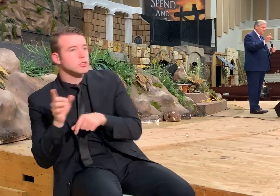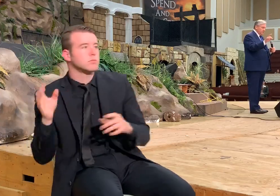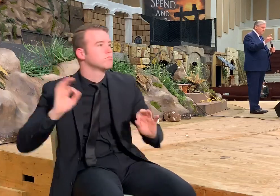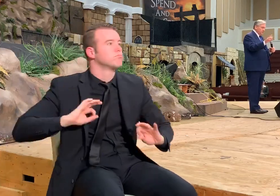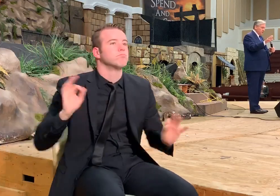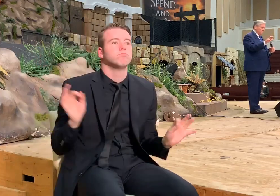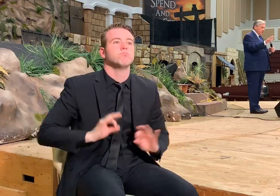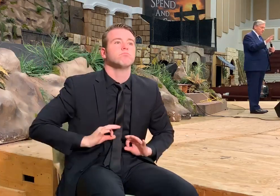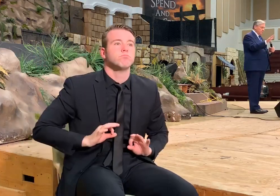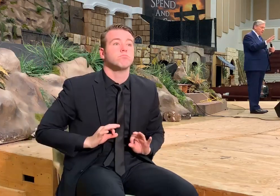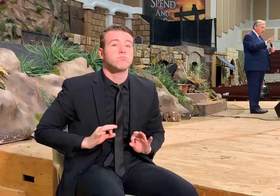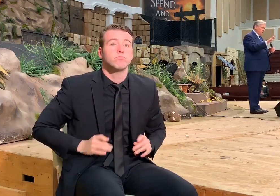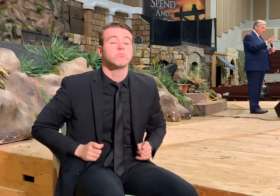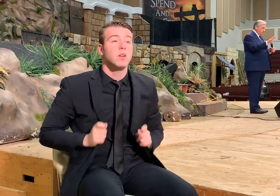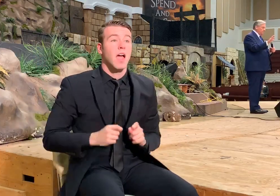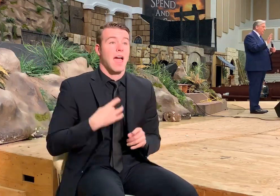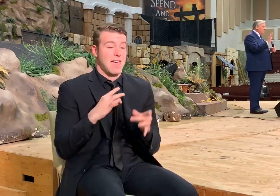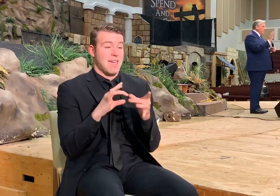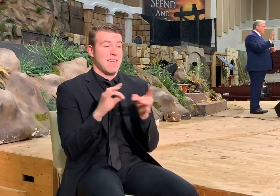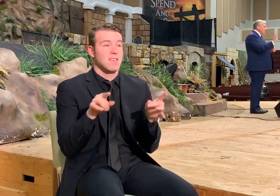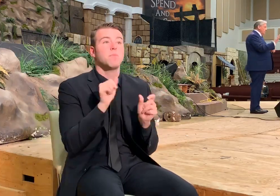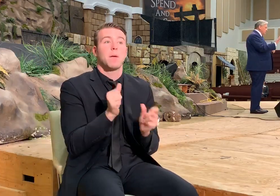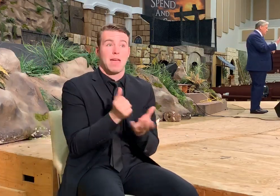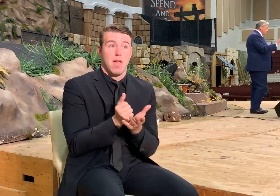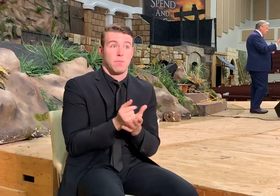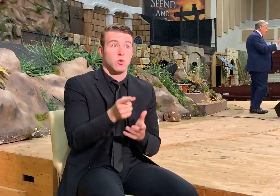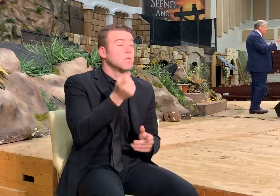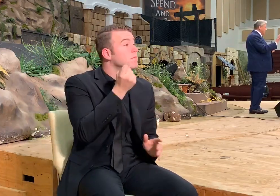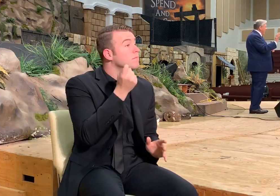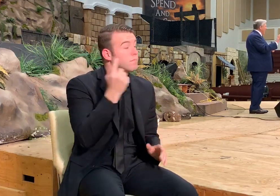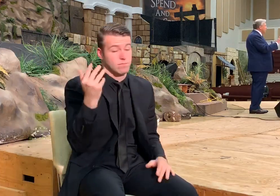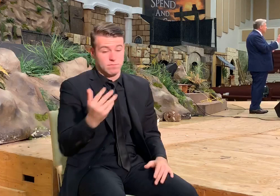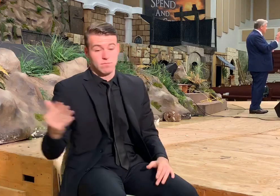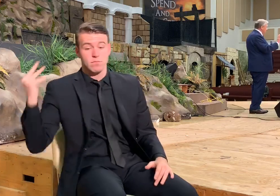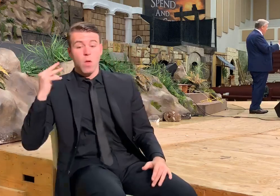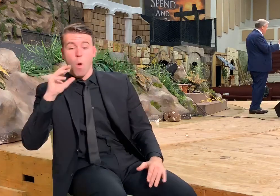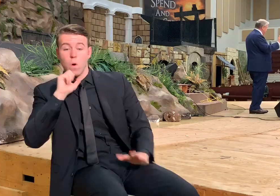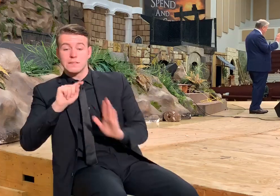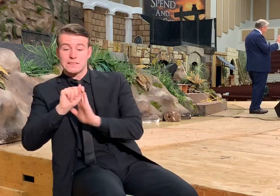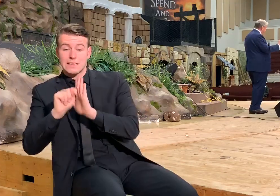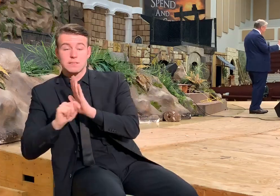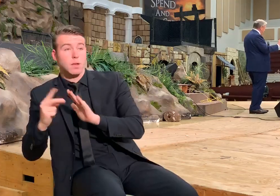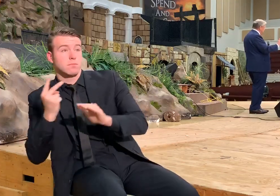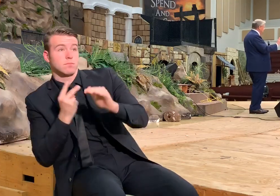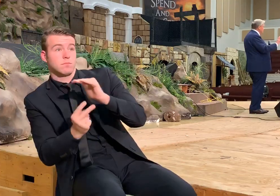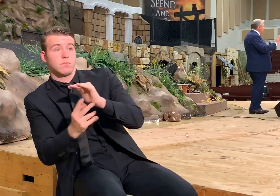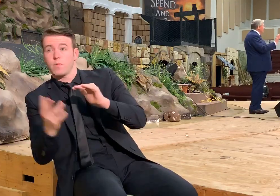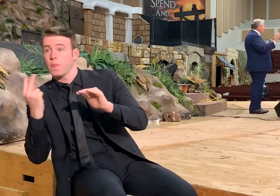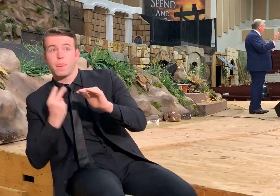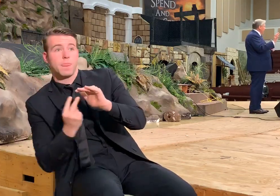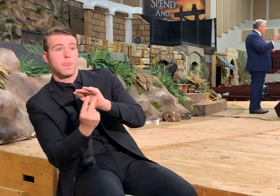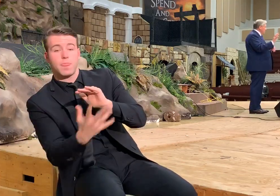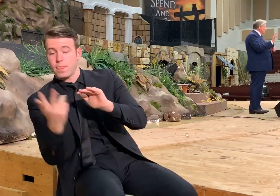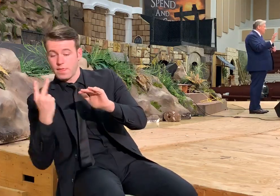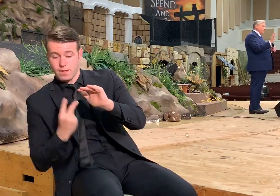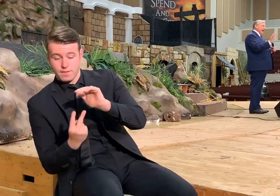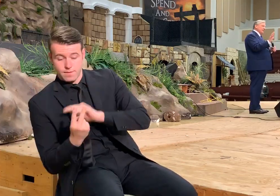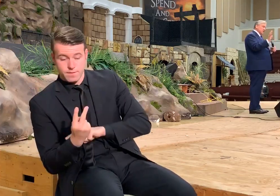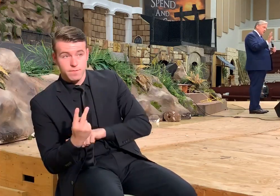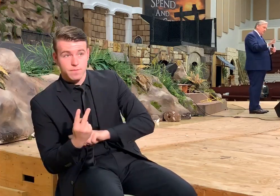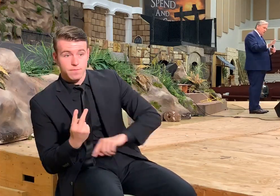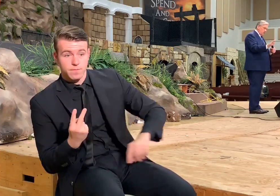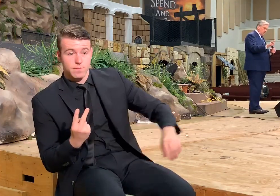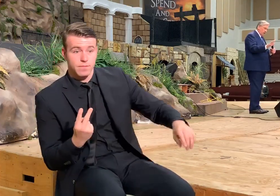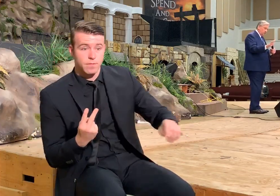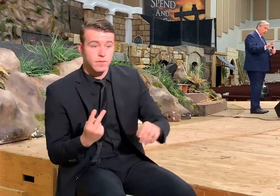Now, me just give you a little bit here that may help you. The Old Testament prophets actually prophesied things that have come to